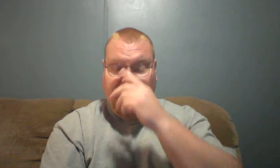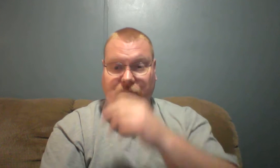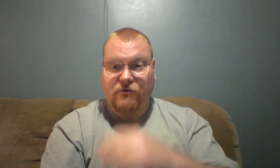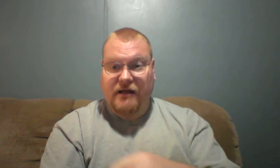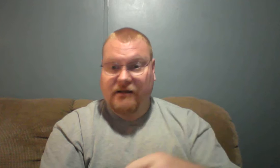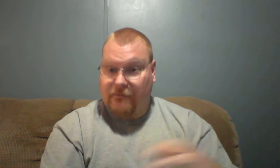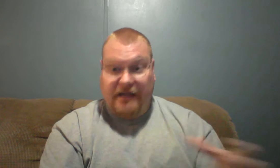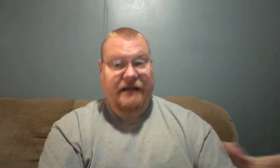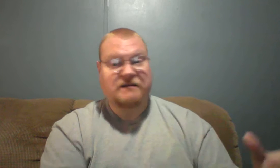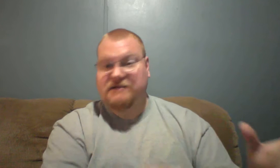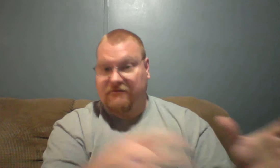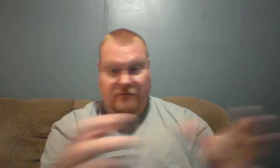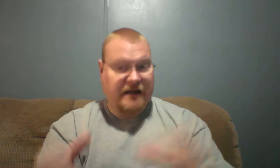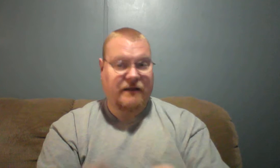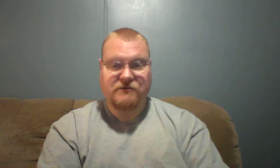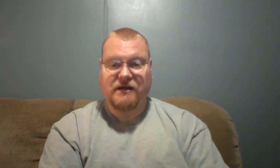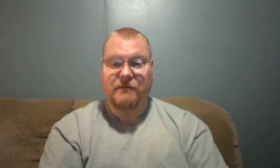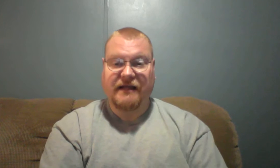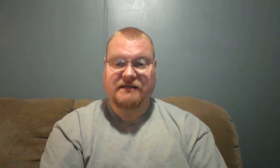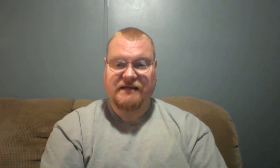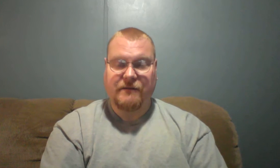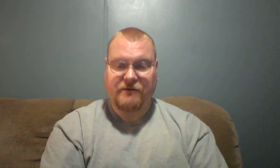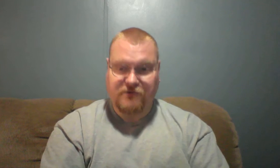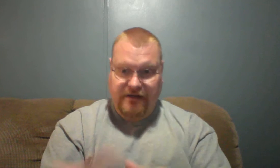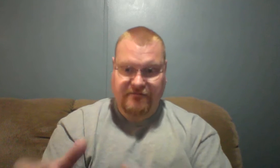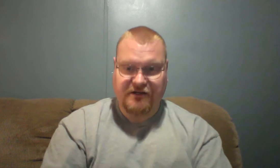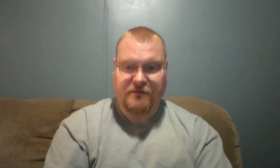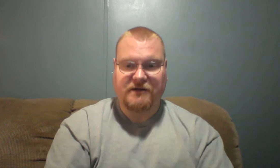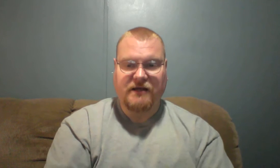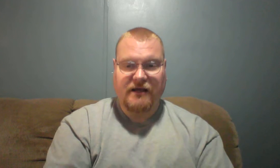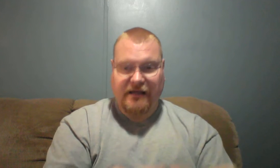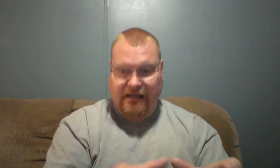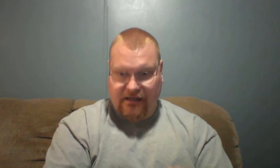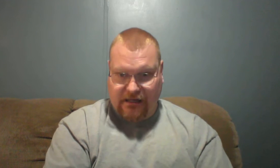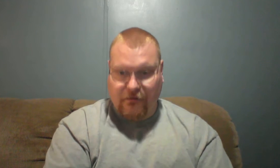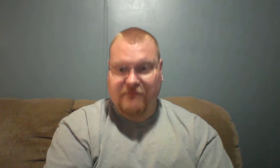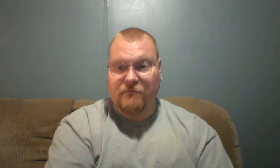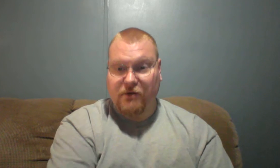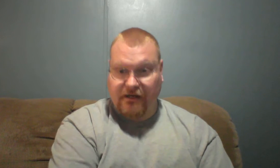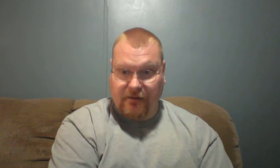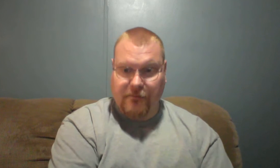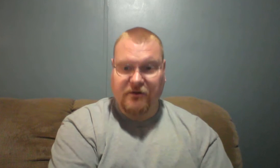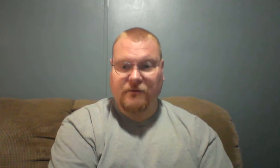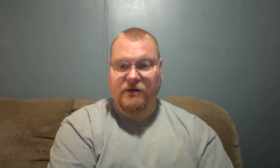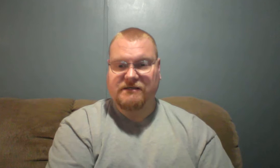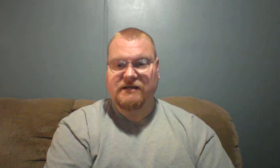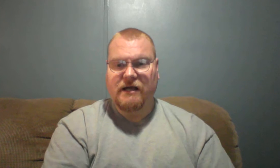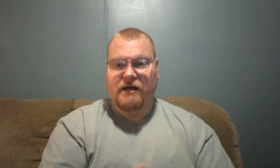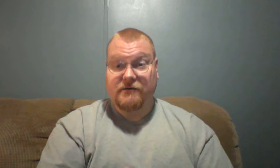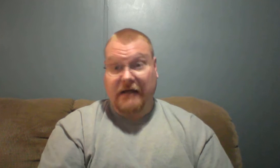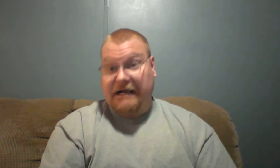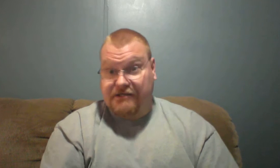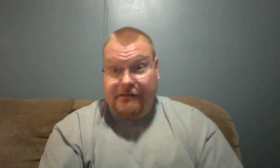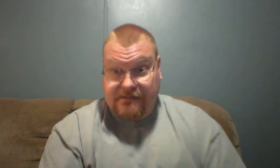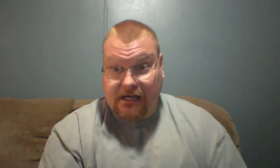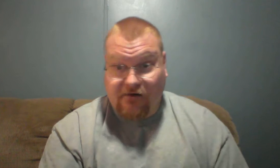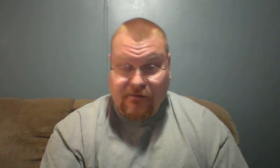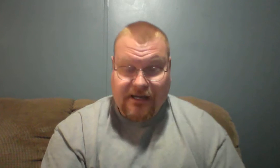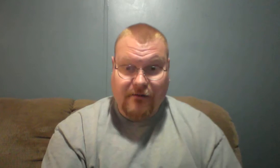people that, and the pagans and everybody that was coming against him, he was going to have to experience. He went from putting people in the prison to actually himself being in